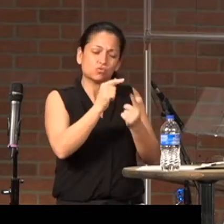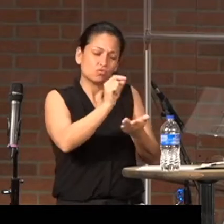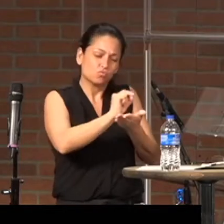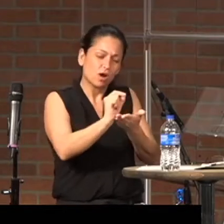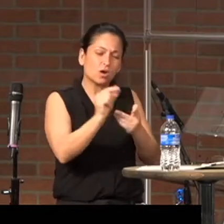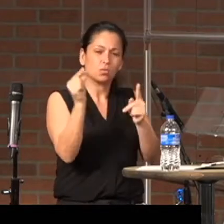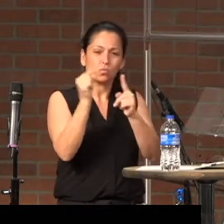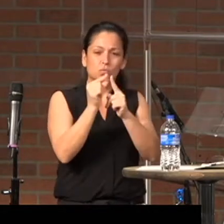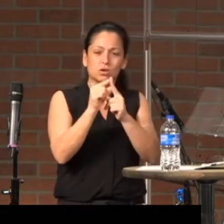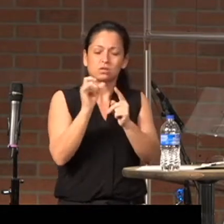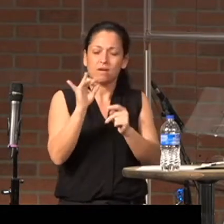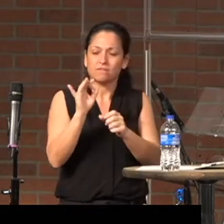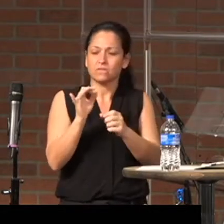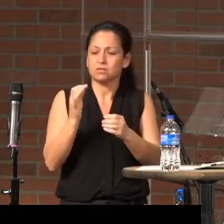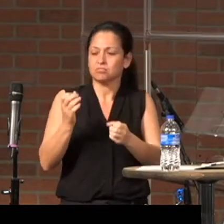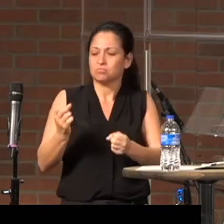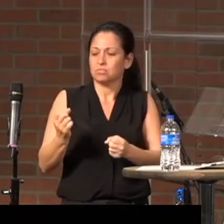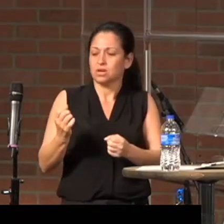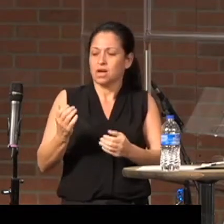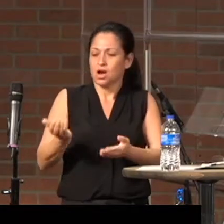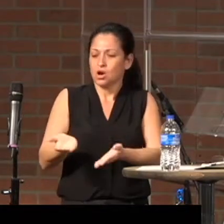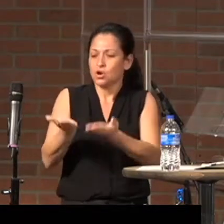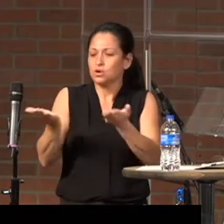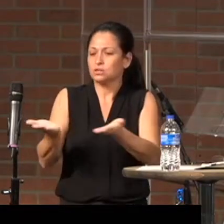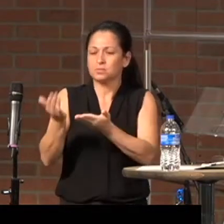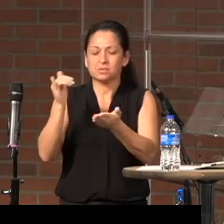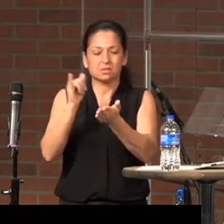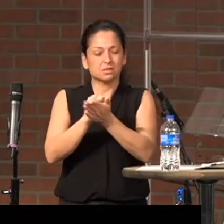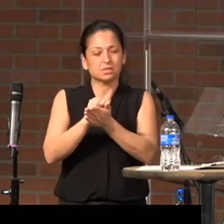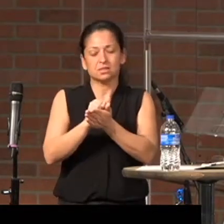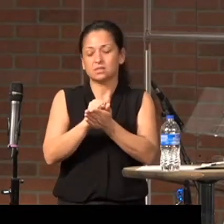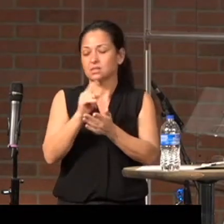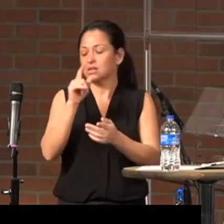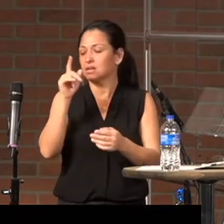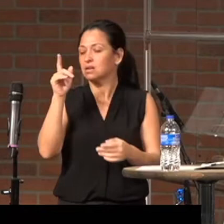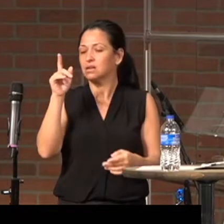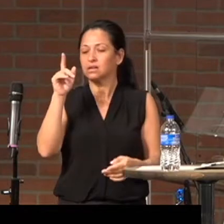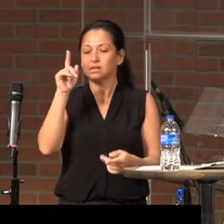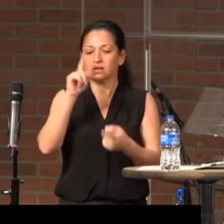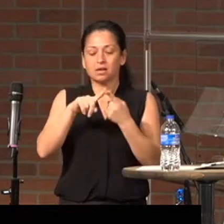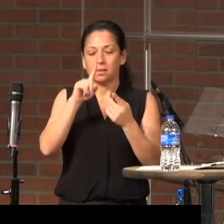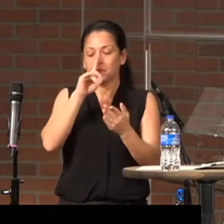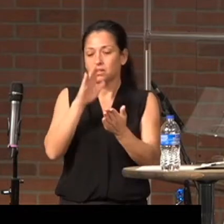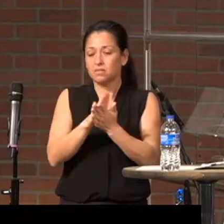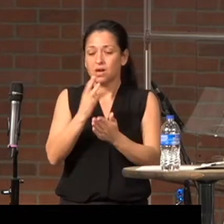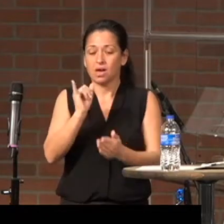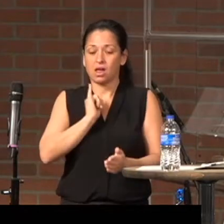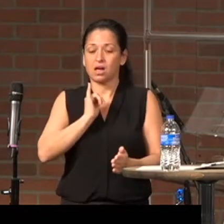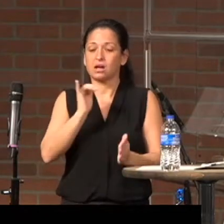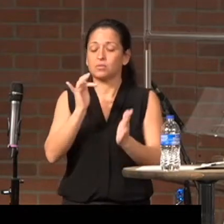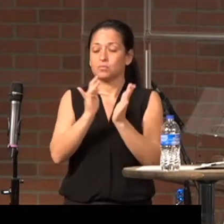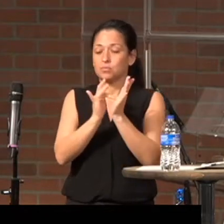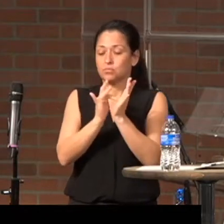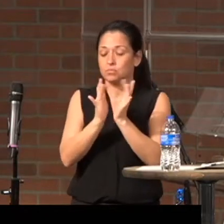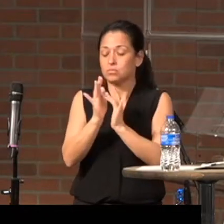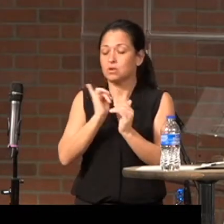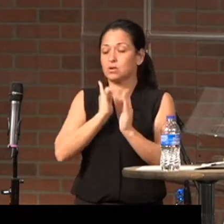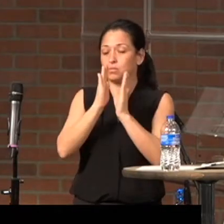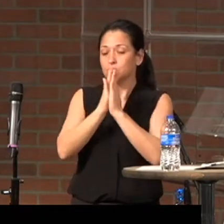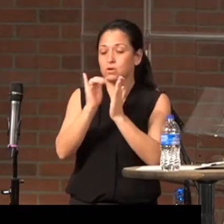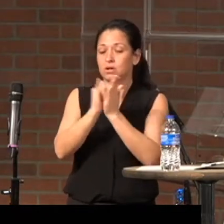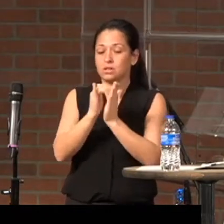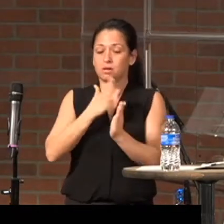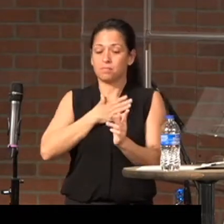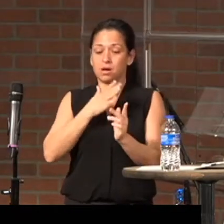encouragement to us is unreal. And Jesus, I pray that as much as possible that my words would be as close to your words